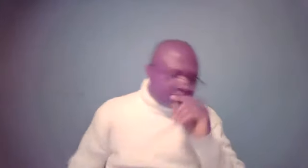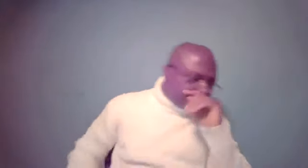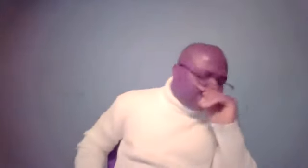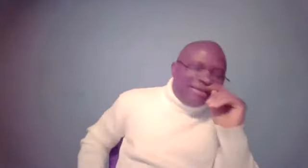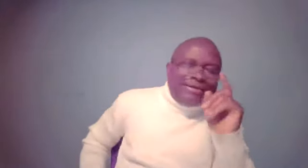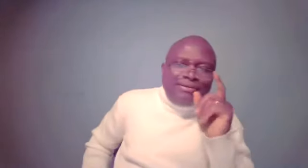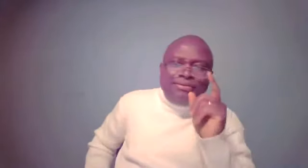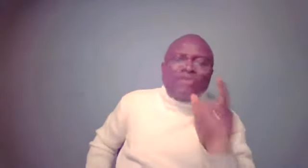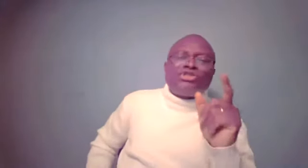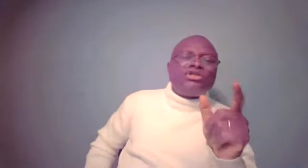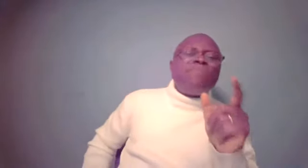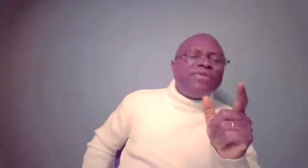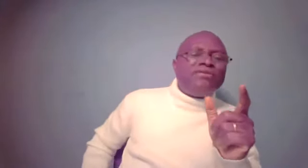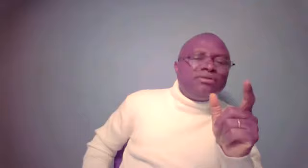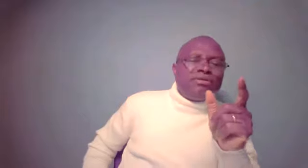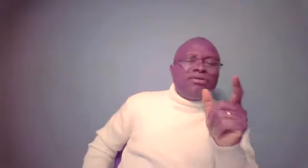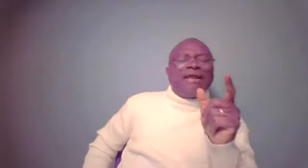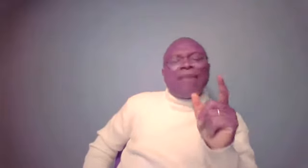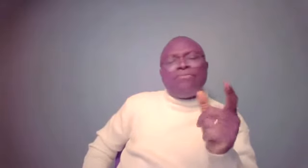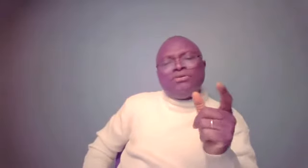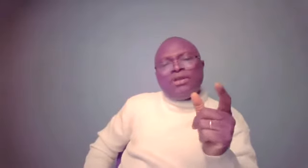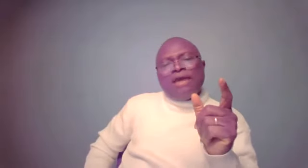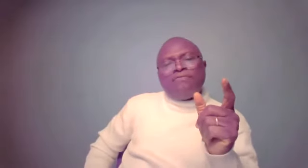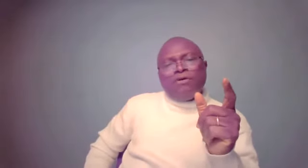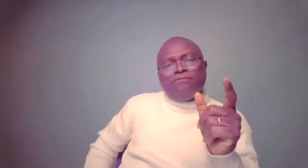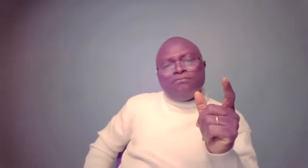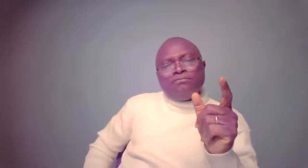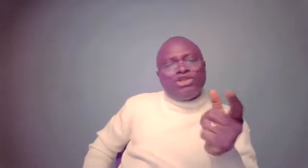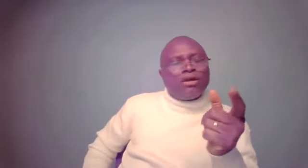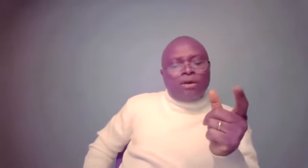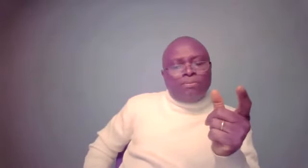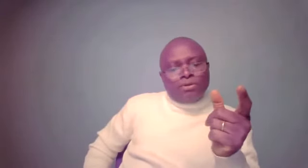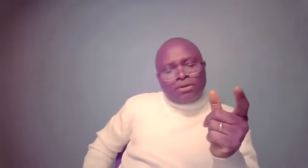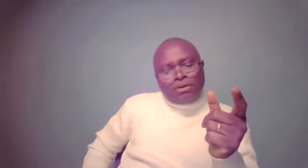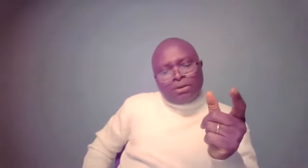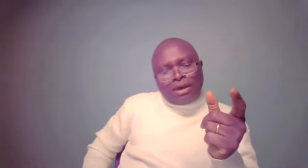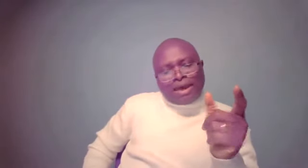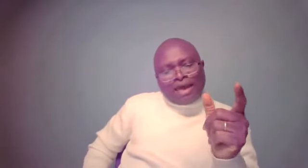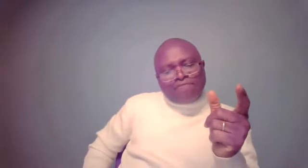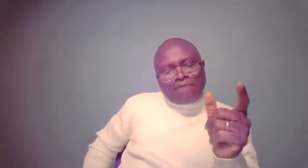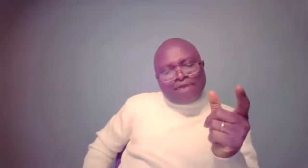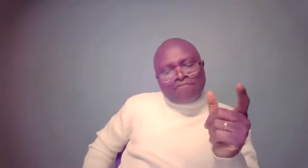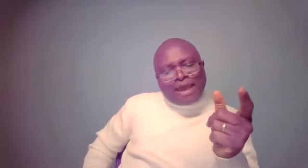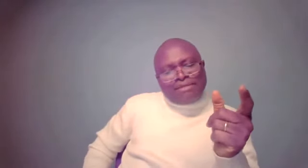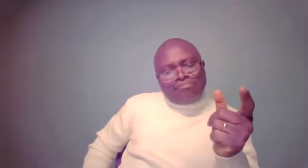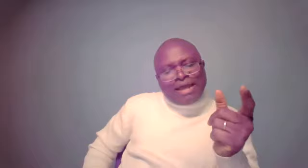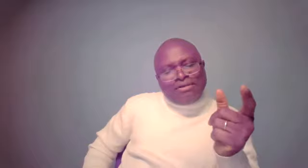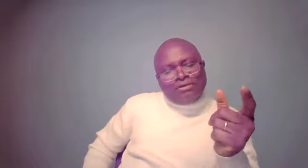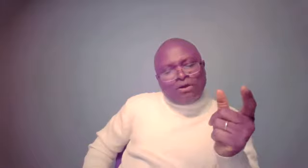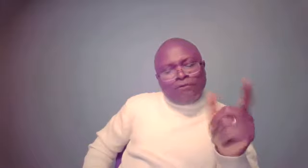But there's something that happened in the life of Jacob. I, I, I find a blend of